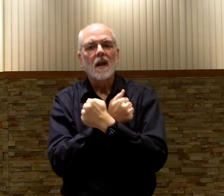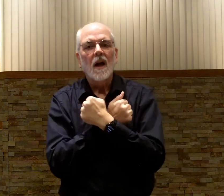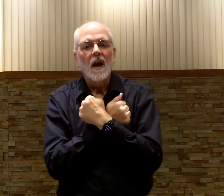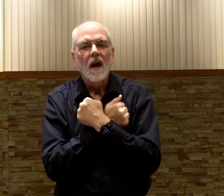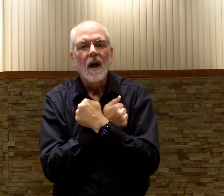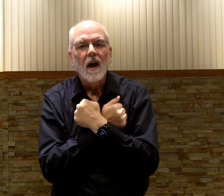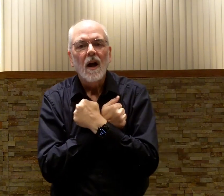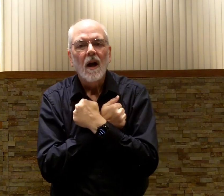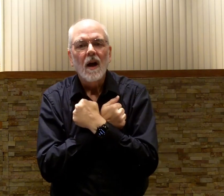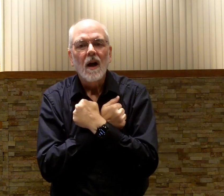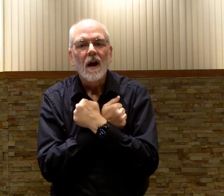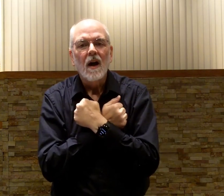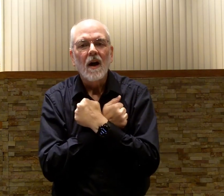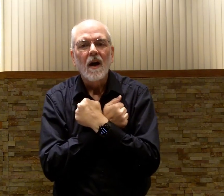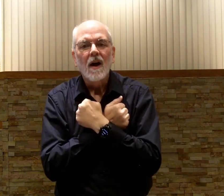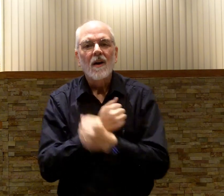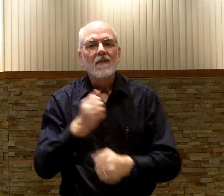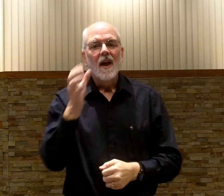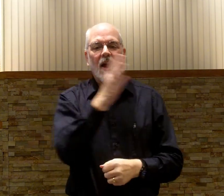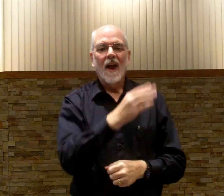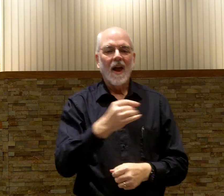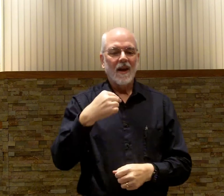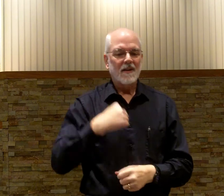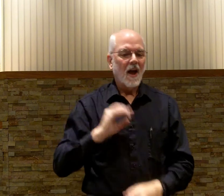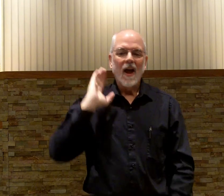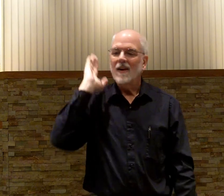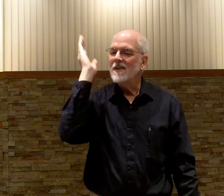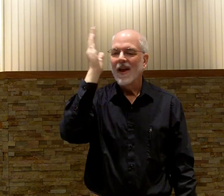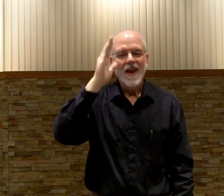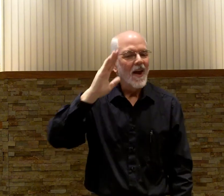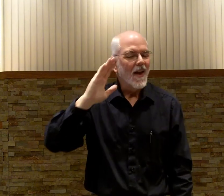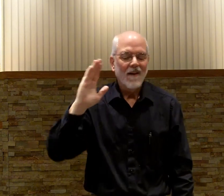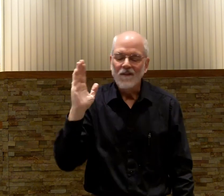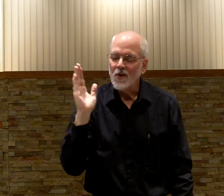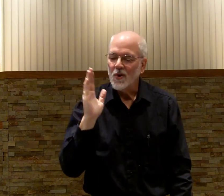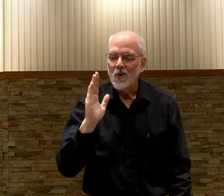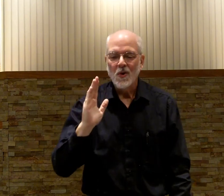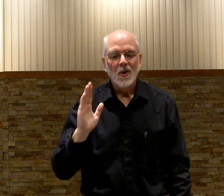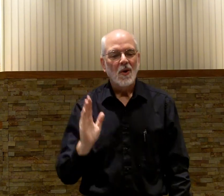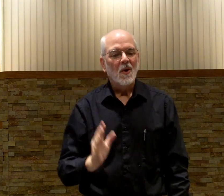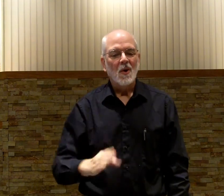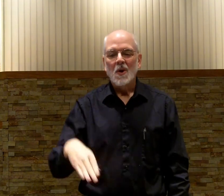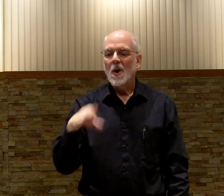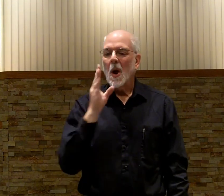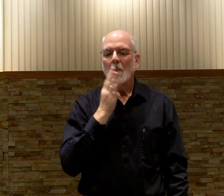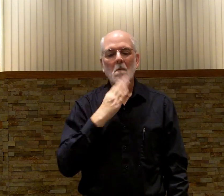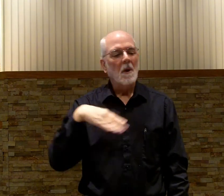love And I'll never be